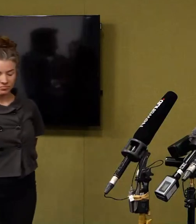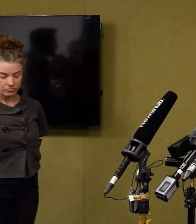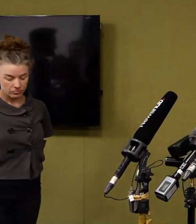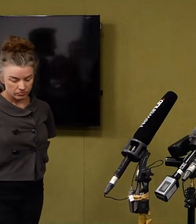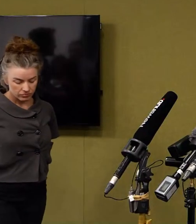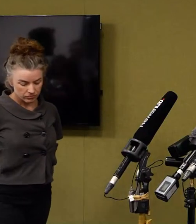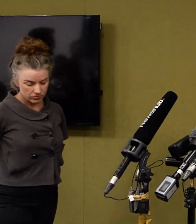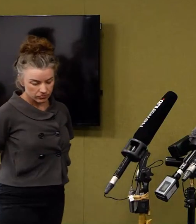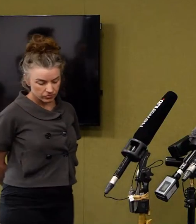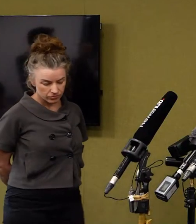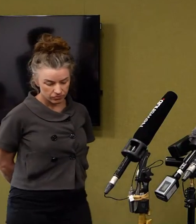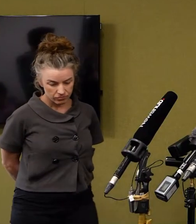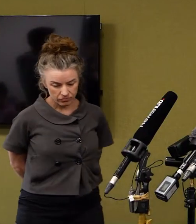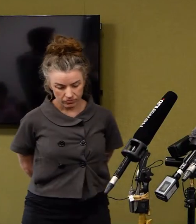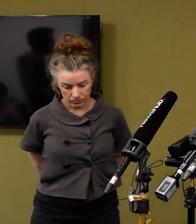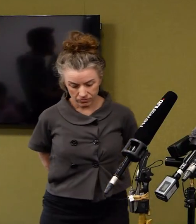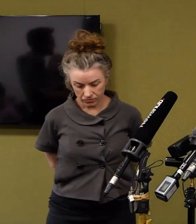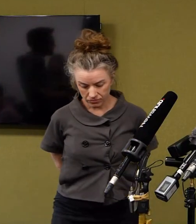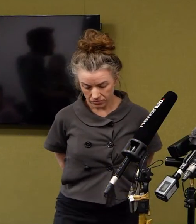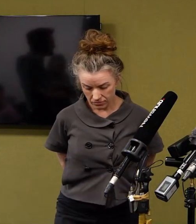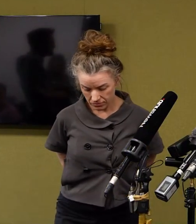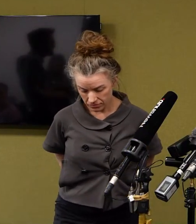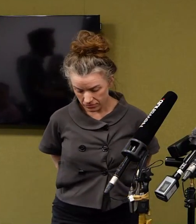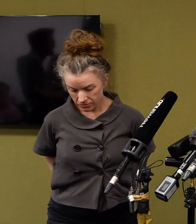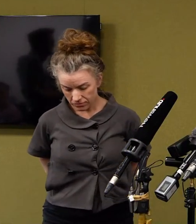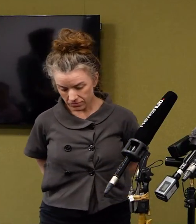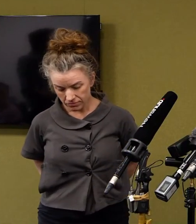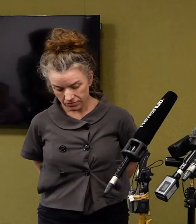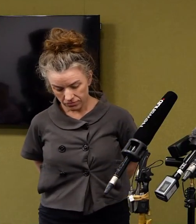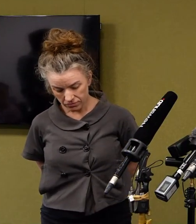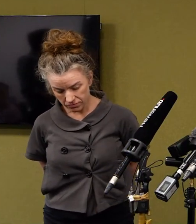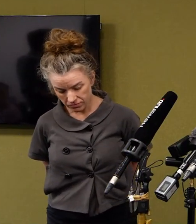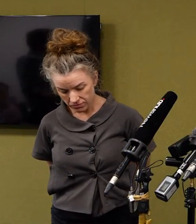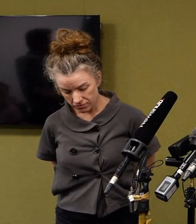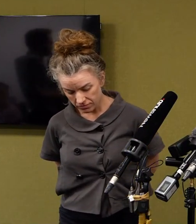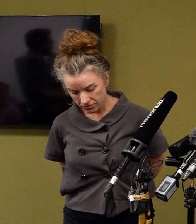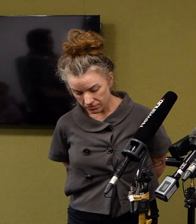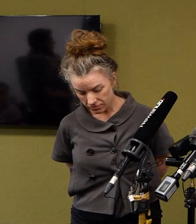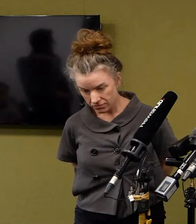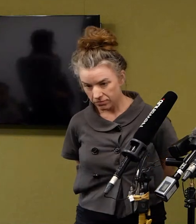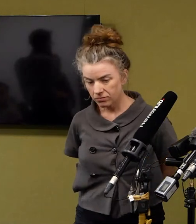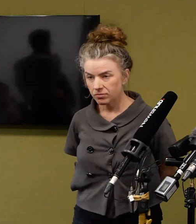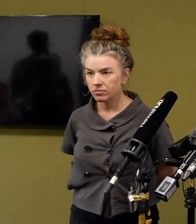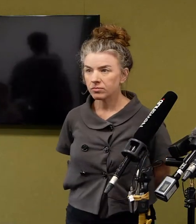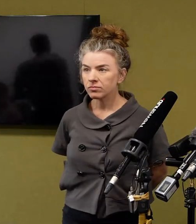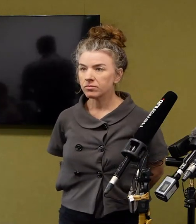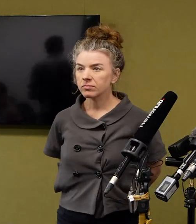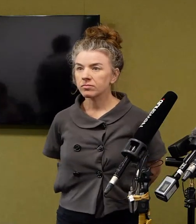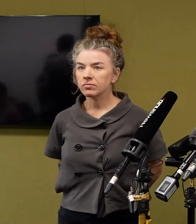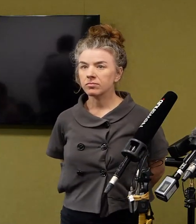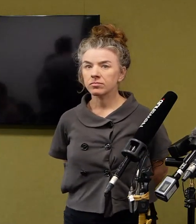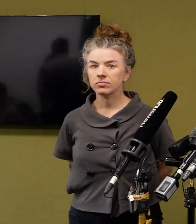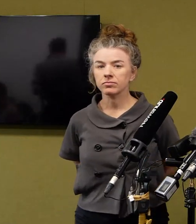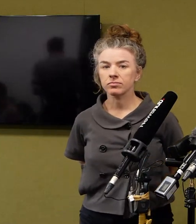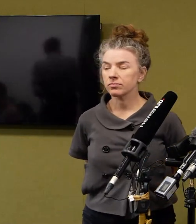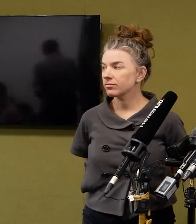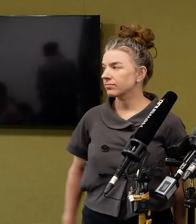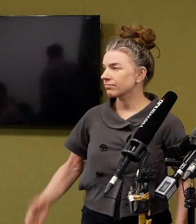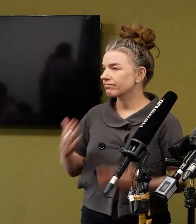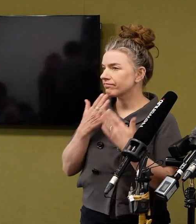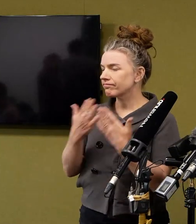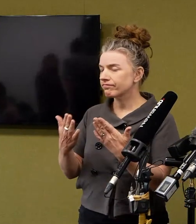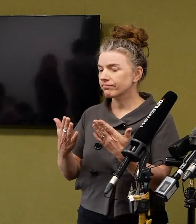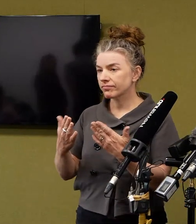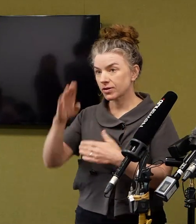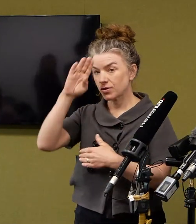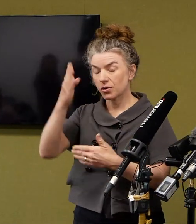We have about 15 minutes for the press conference and the question. Thanks, Blair. Kia